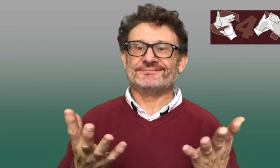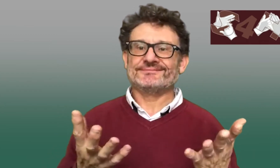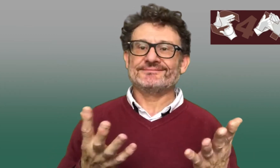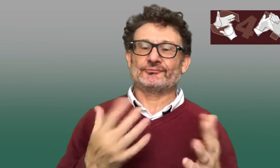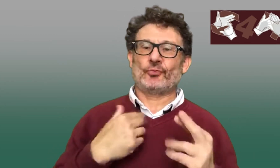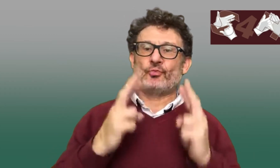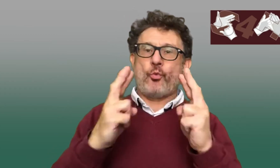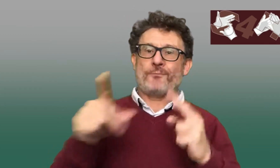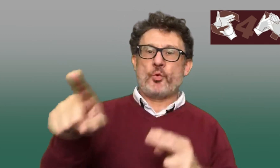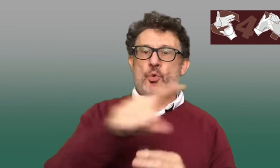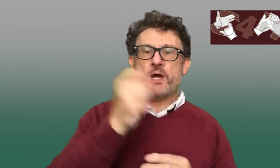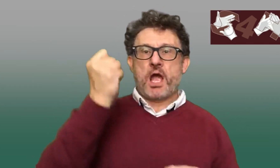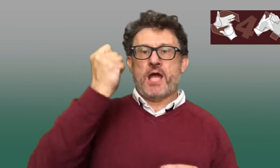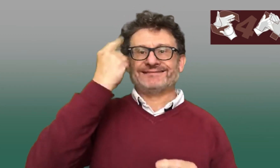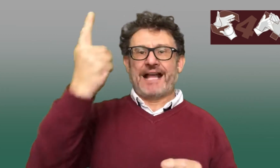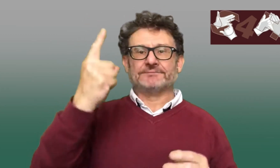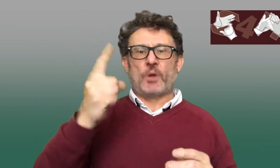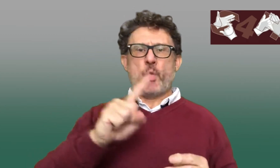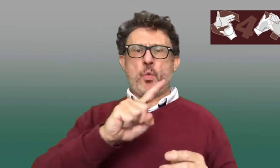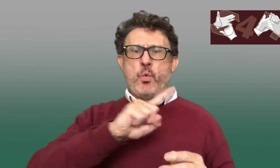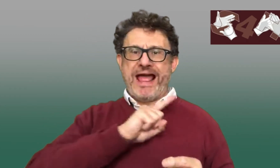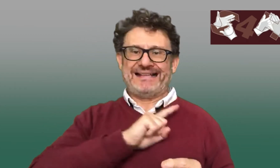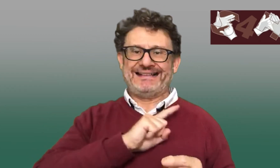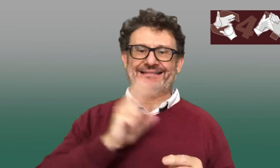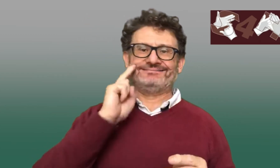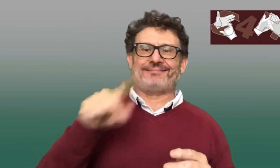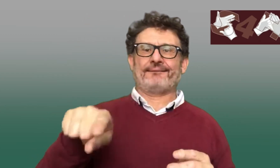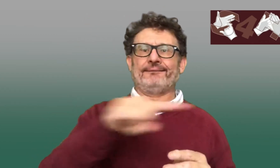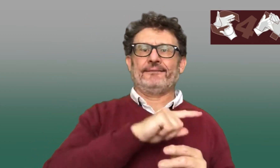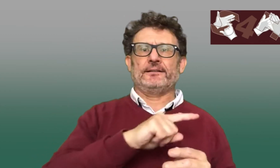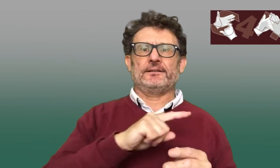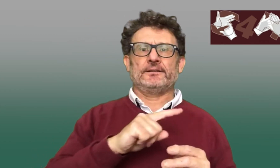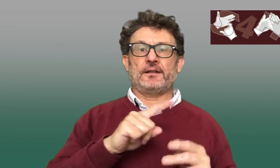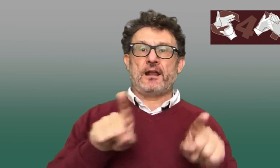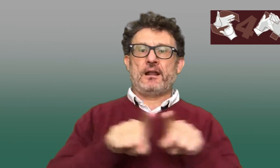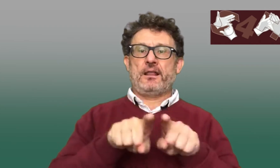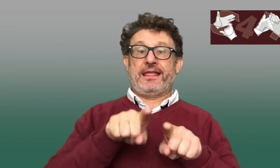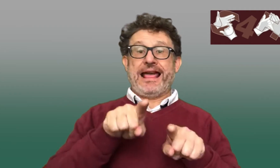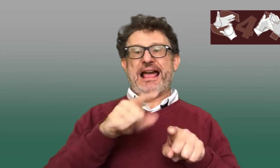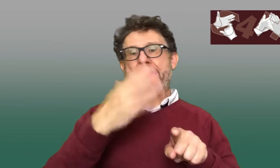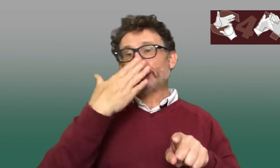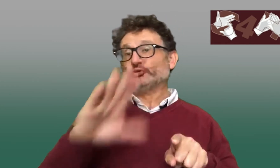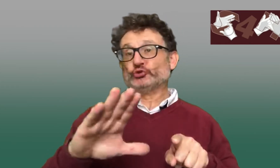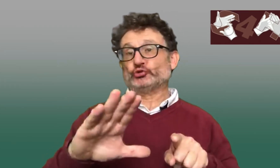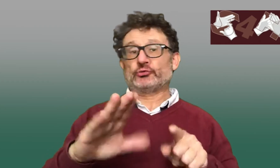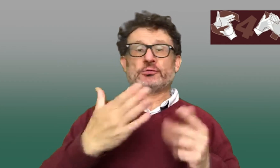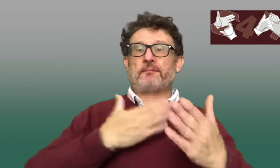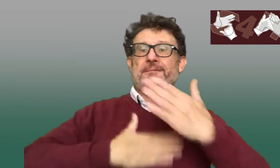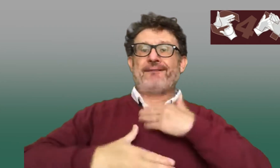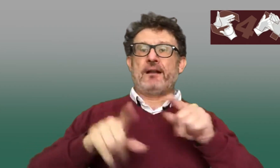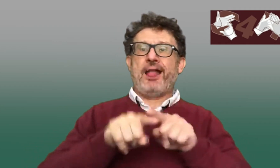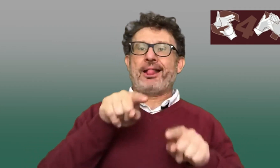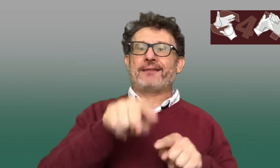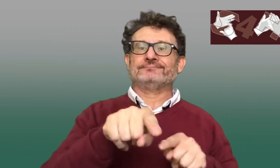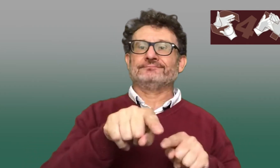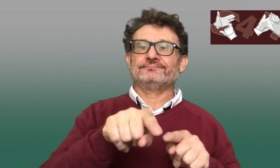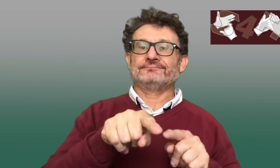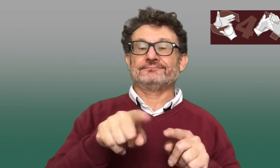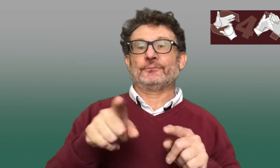use speech. And so I'm hoping that's helpful for you just to think about why certain deaf people might have an apparent attitude